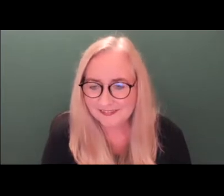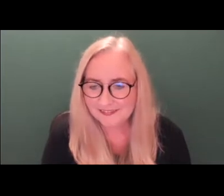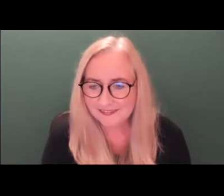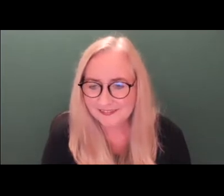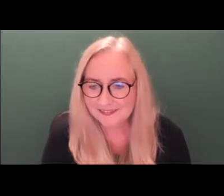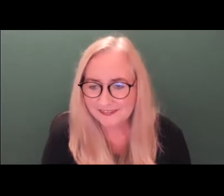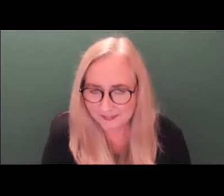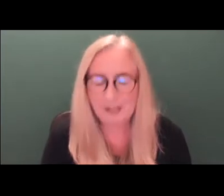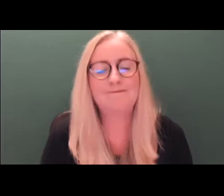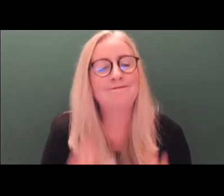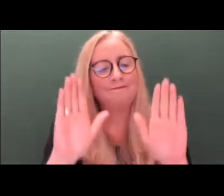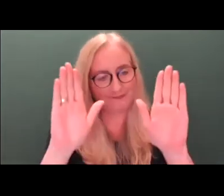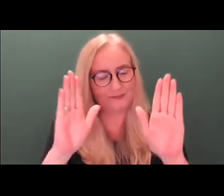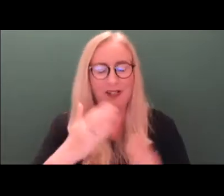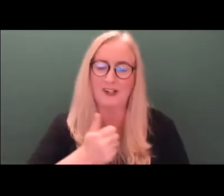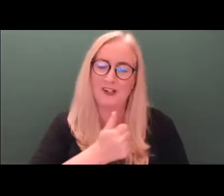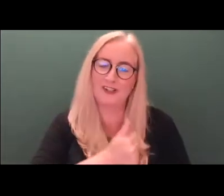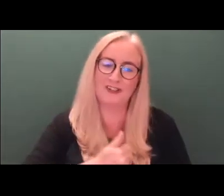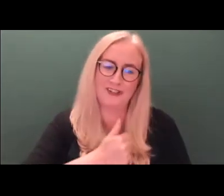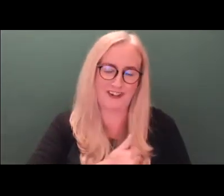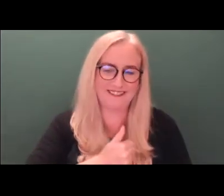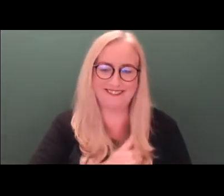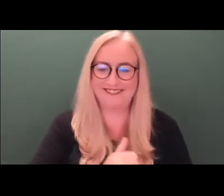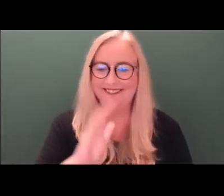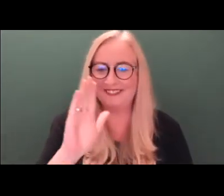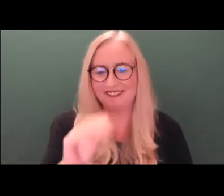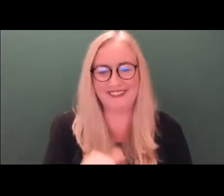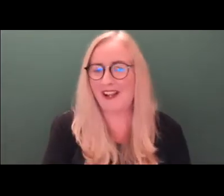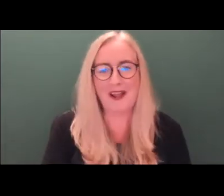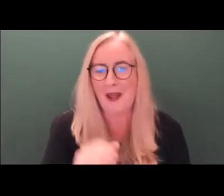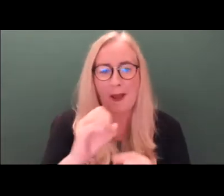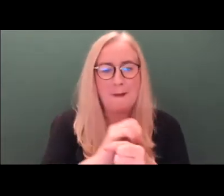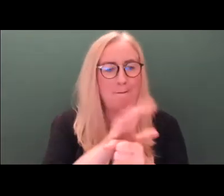My apologies. It's the quote of the pandemic. Please unmute.